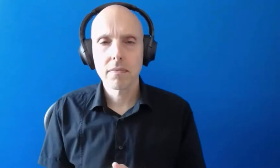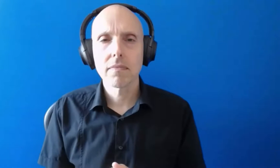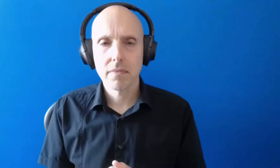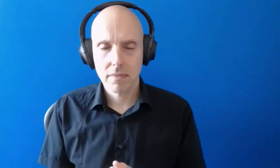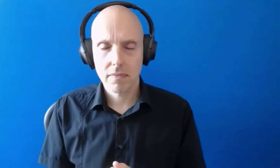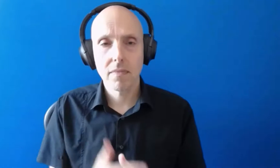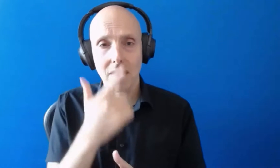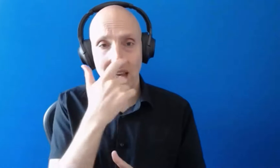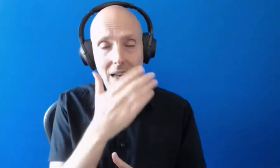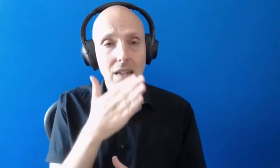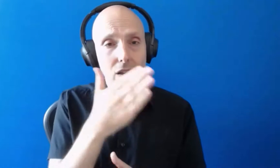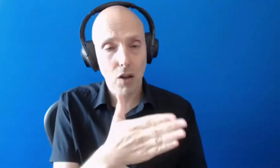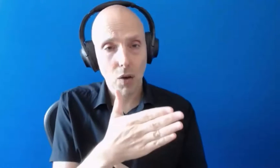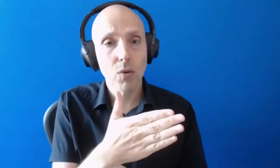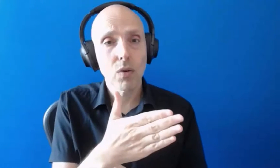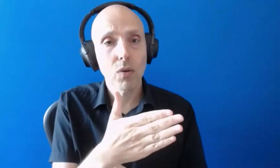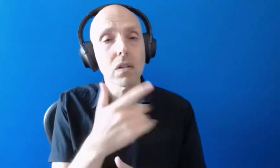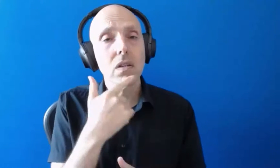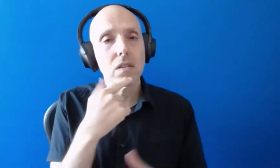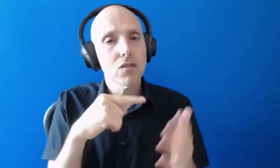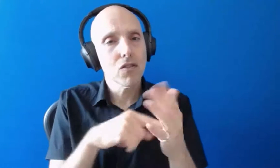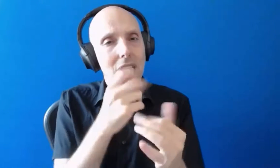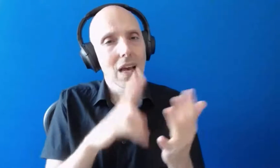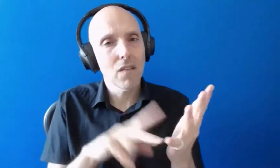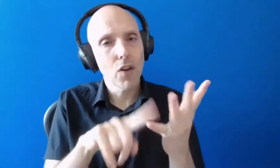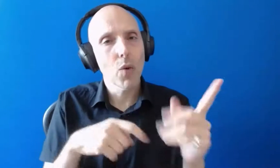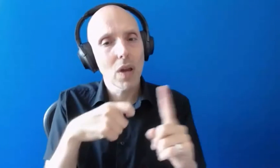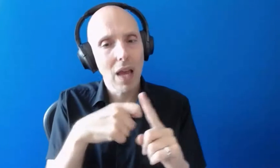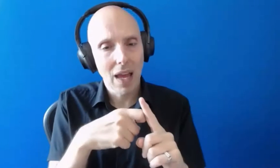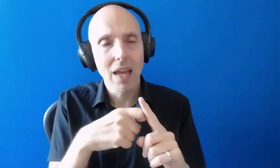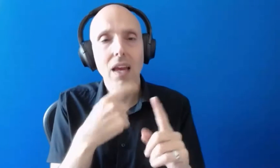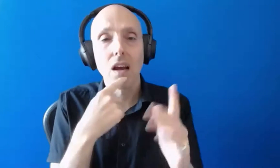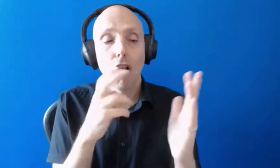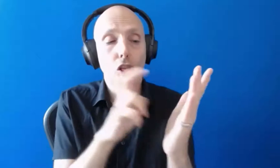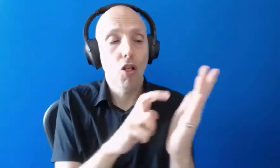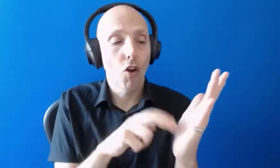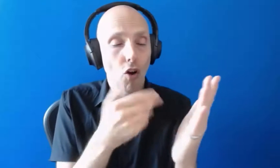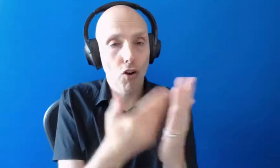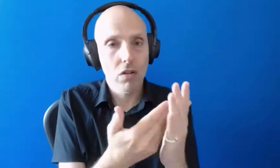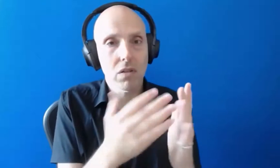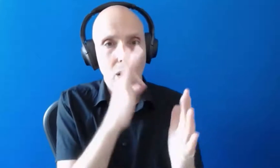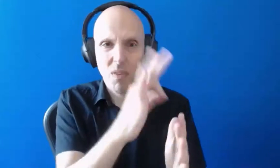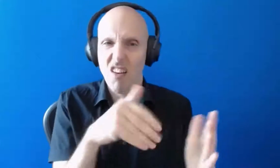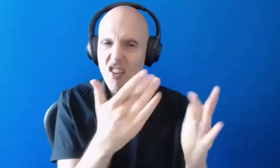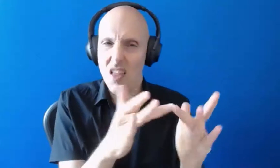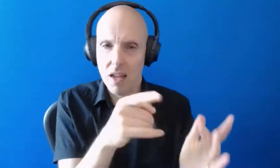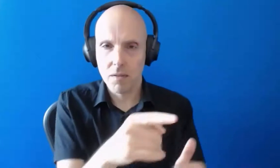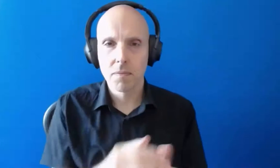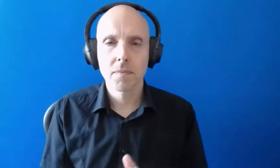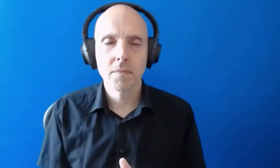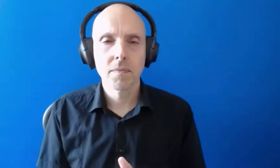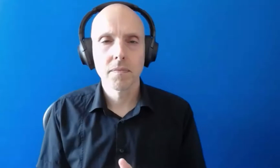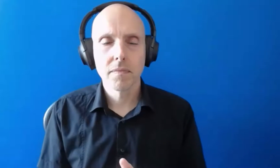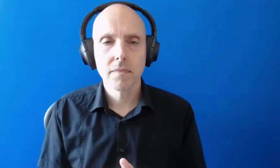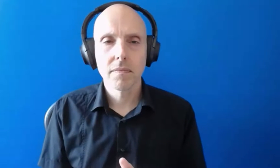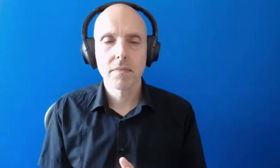sign up for a student finance account if you haven't got one log on and then make the application um online um and